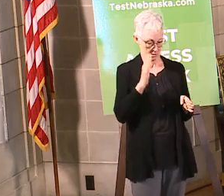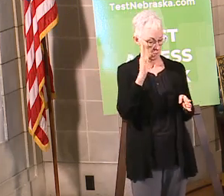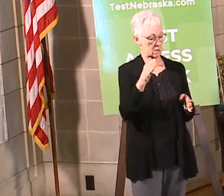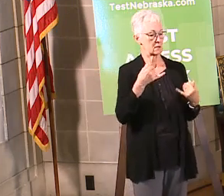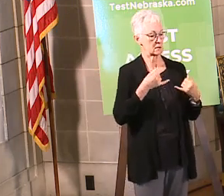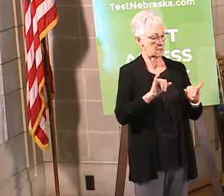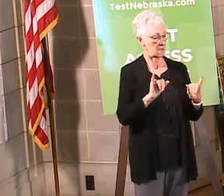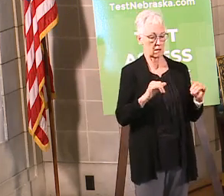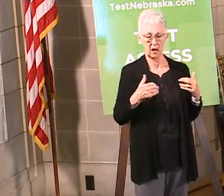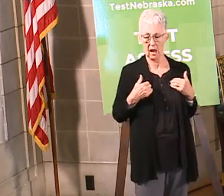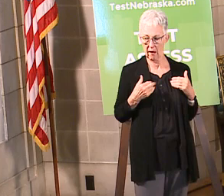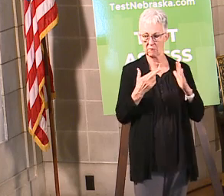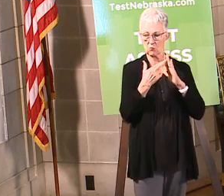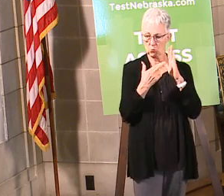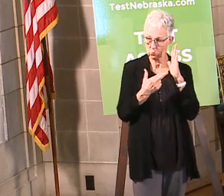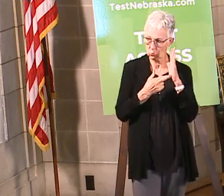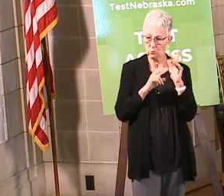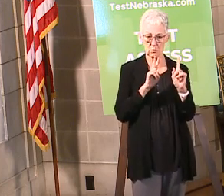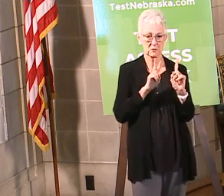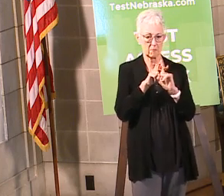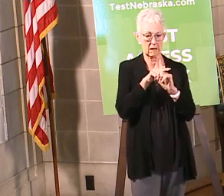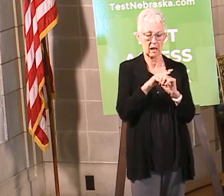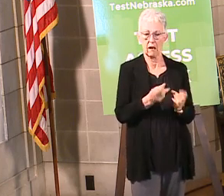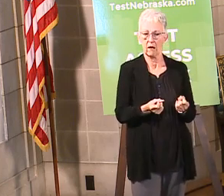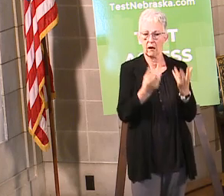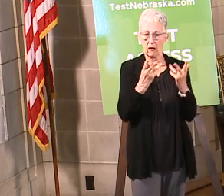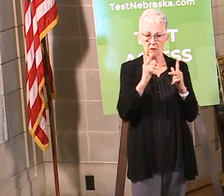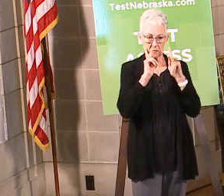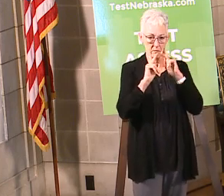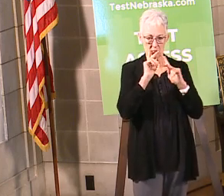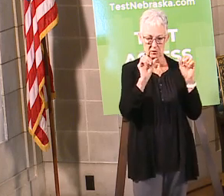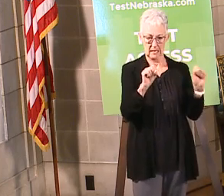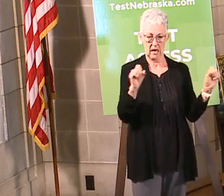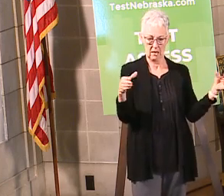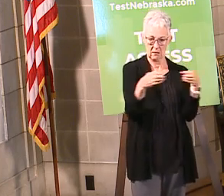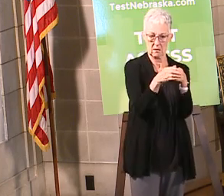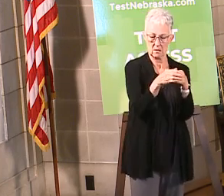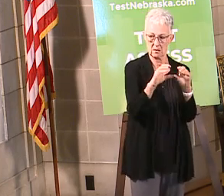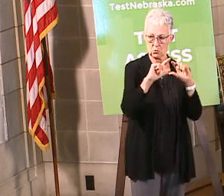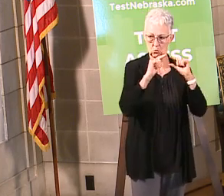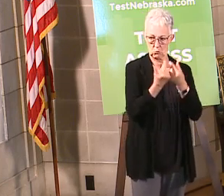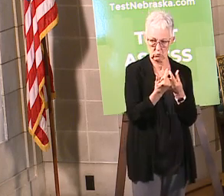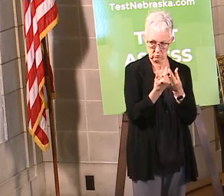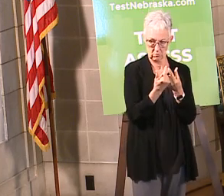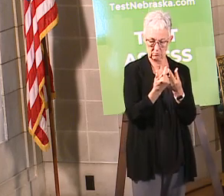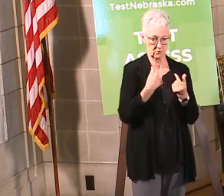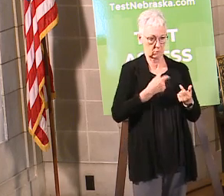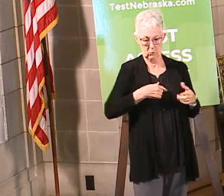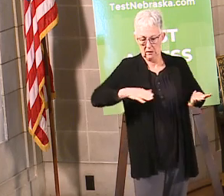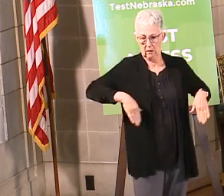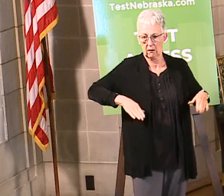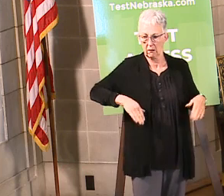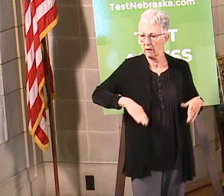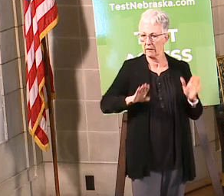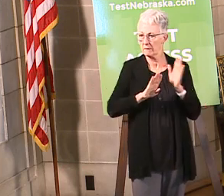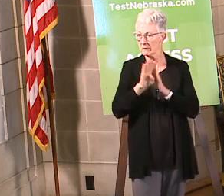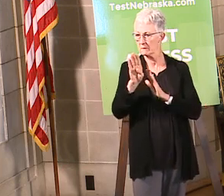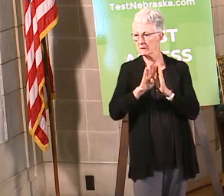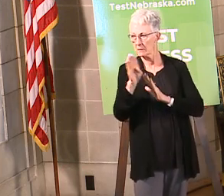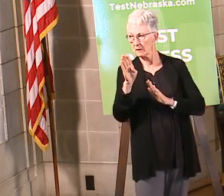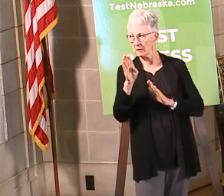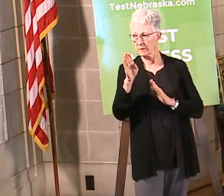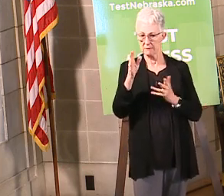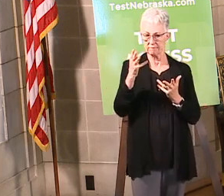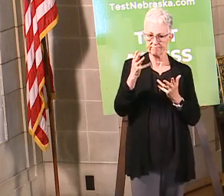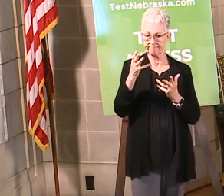limitations on the size of crowds we'll be gathering for a while. So we haven't come up with guidelines with regard to those two events.